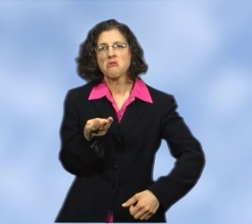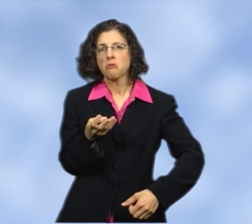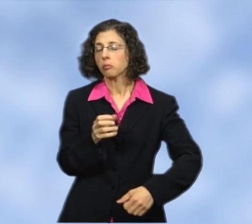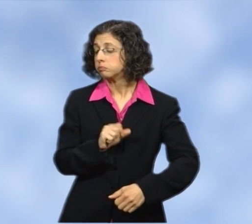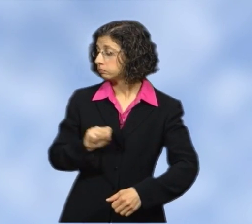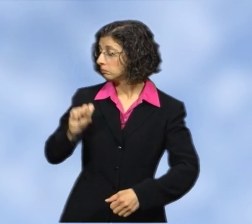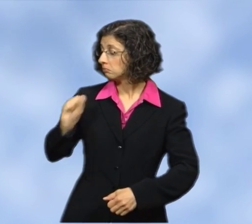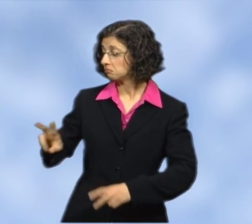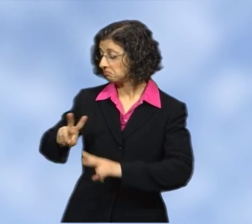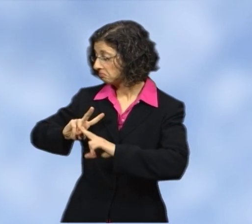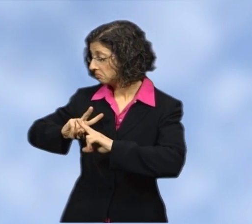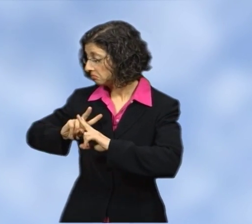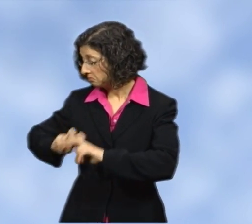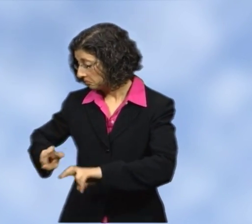and tested first.